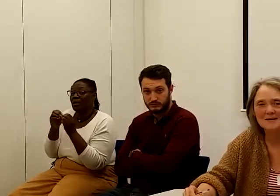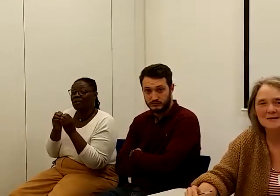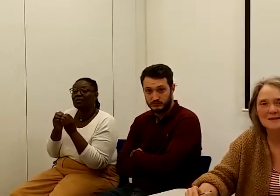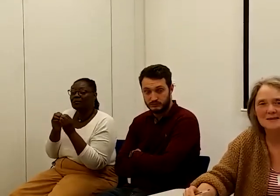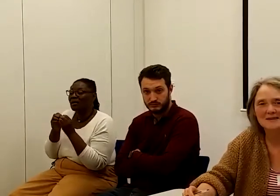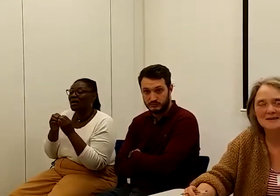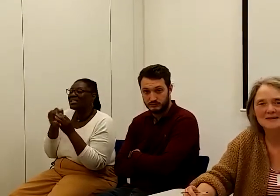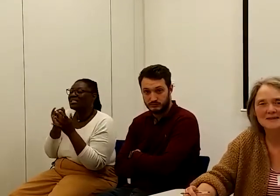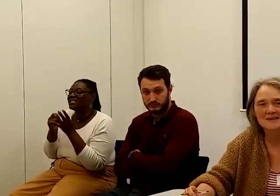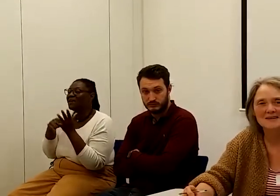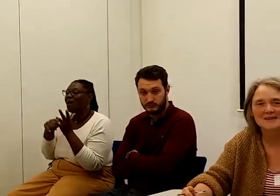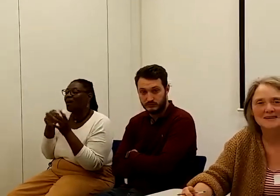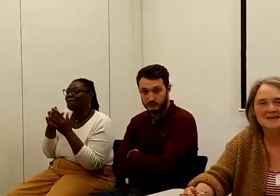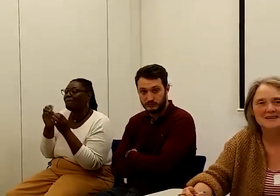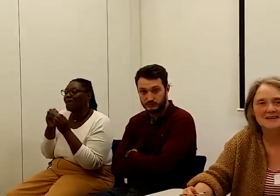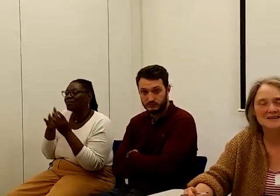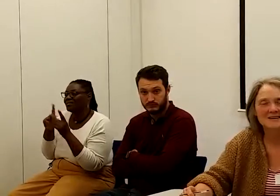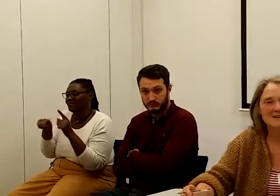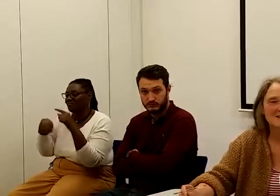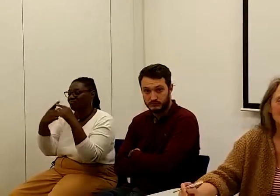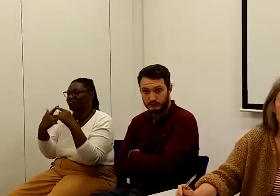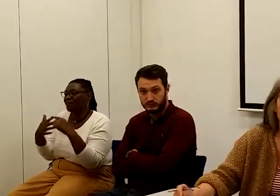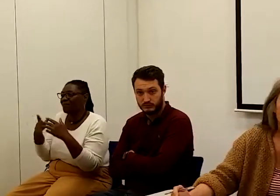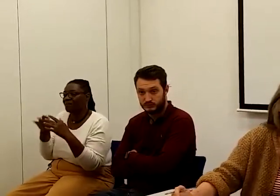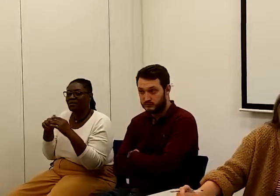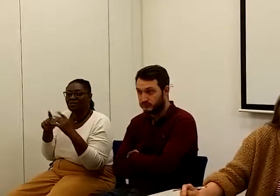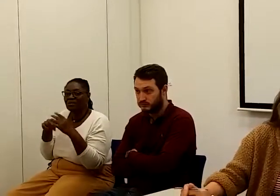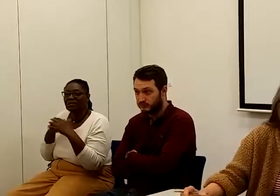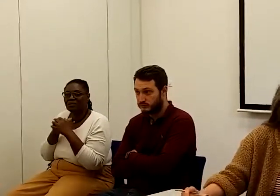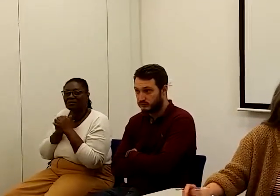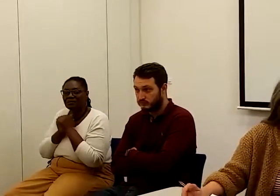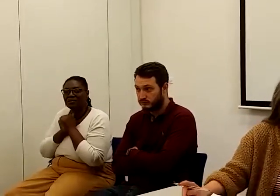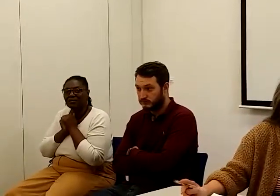Starbucks on Twitter, the Starbucks boycott actually comes up as well.